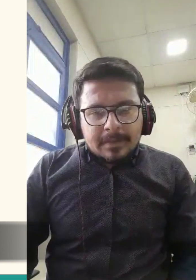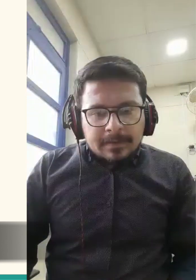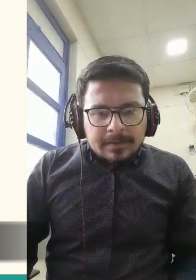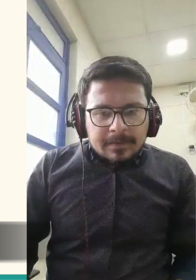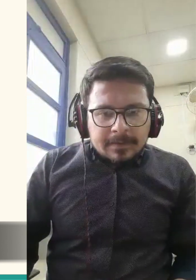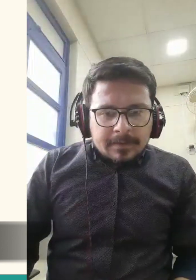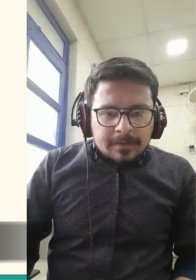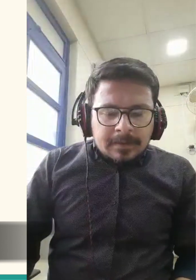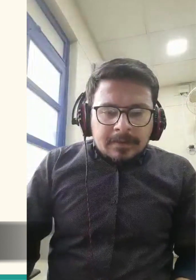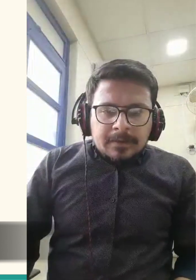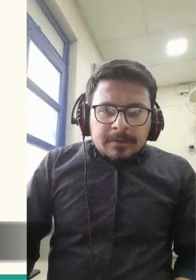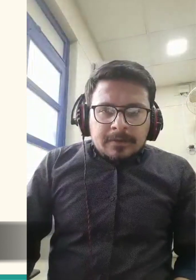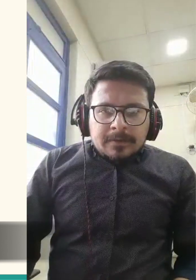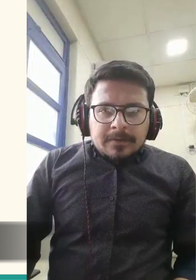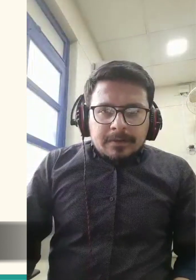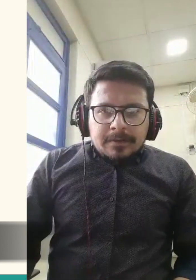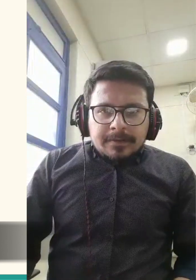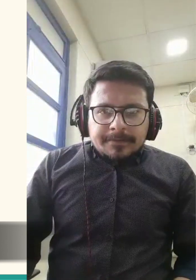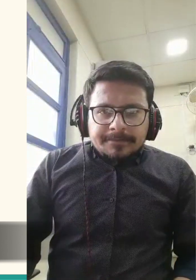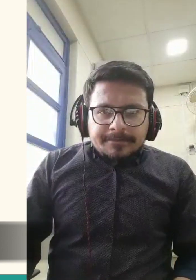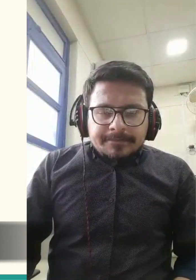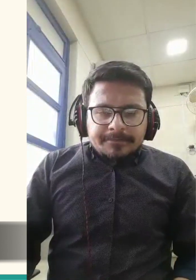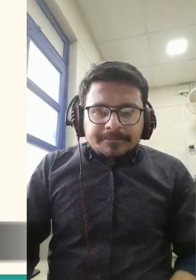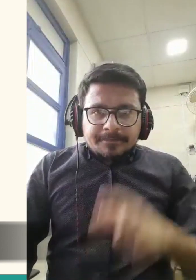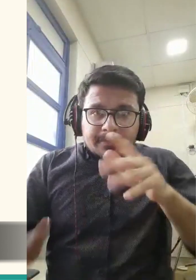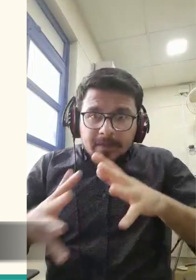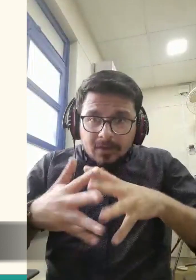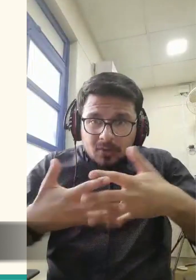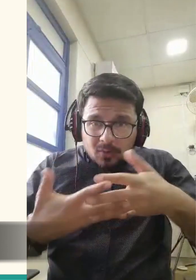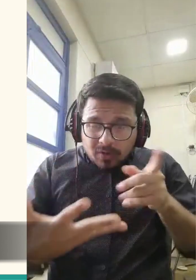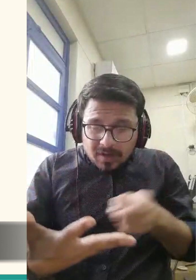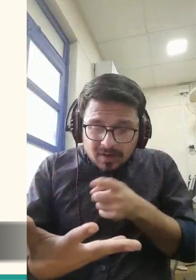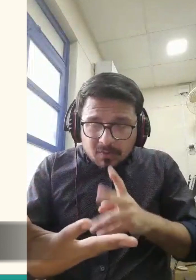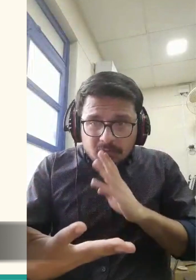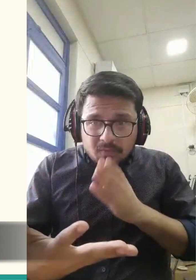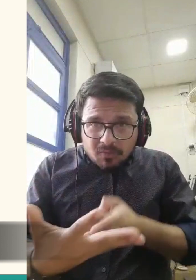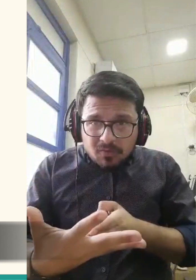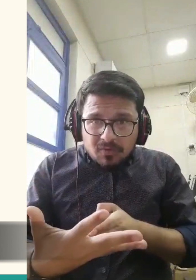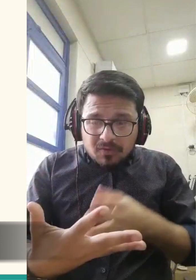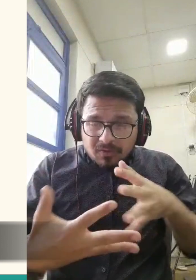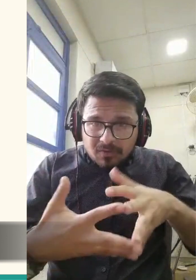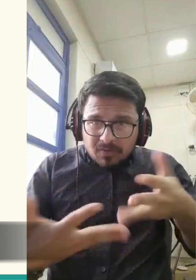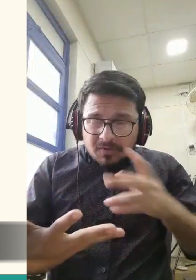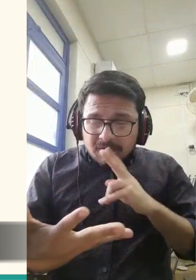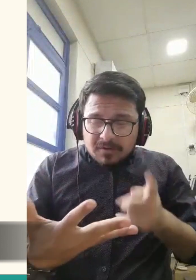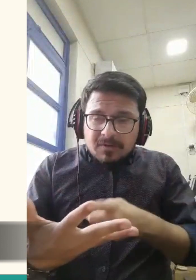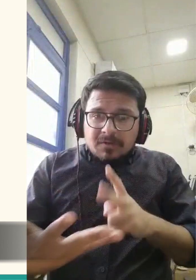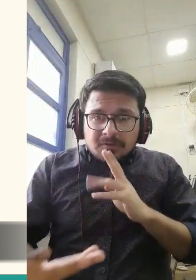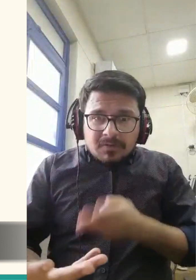They disobeyed the Creator by allowing the devil to guide them.